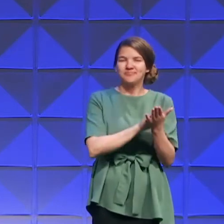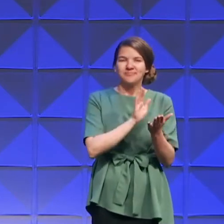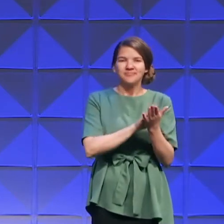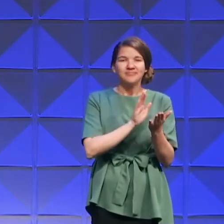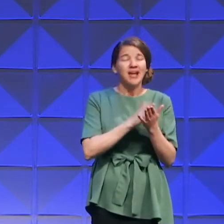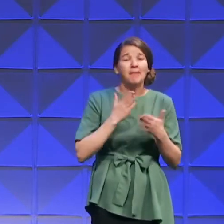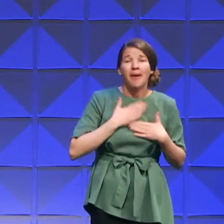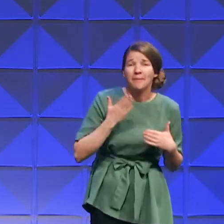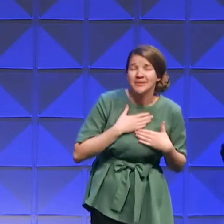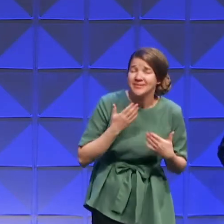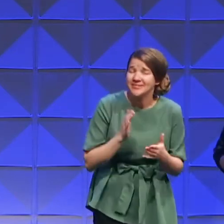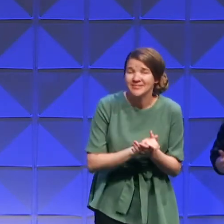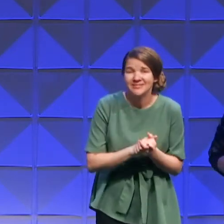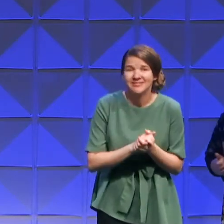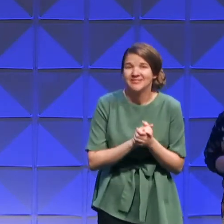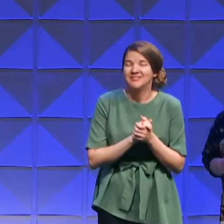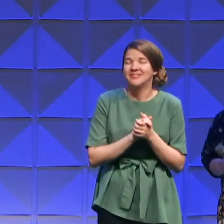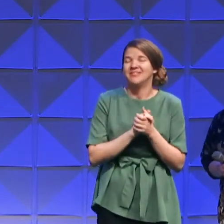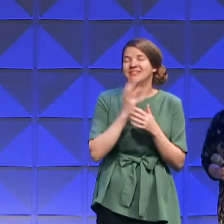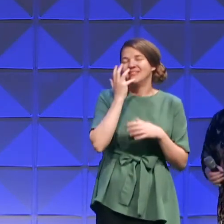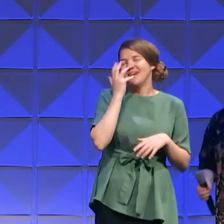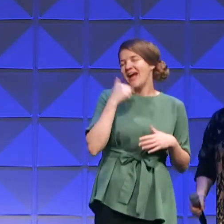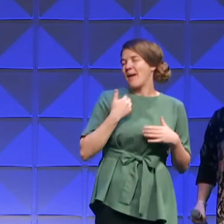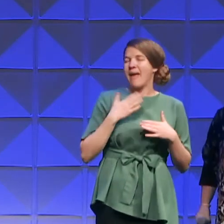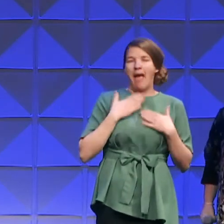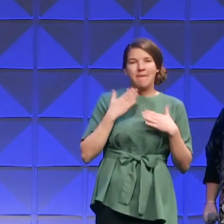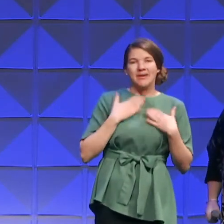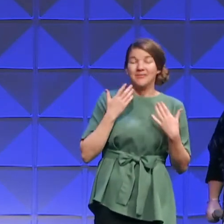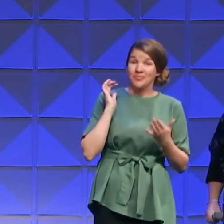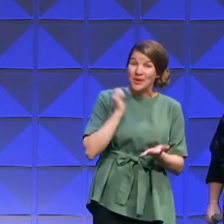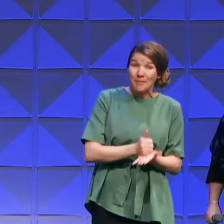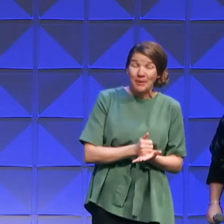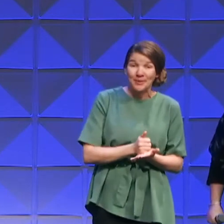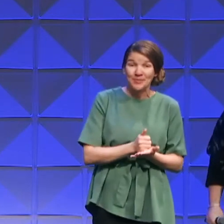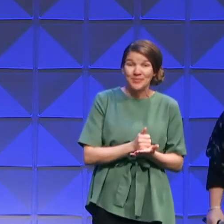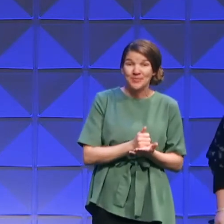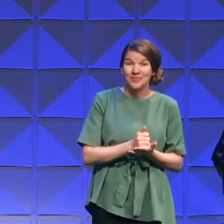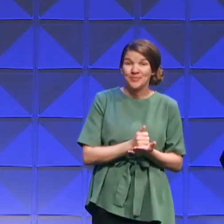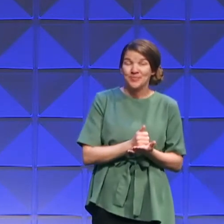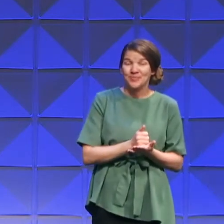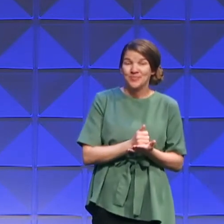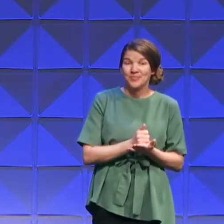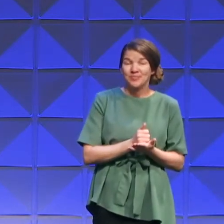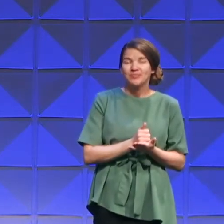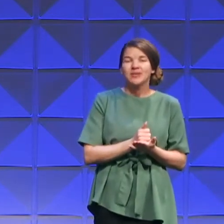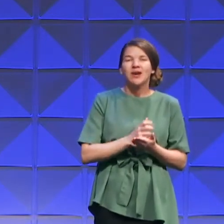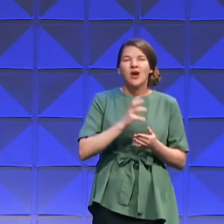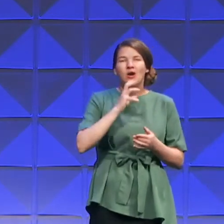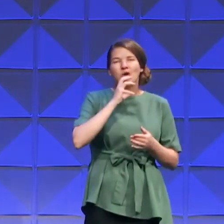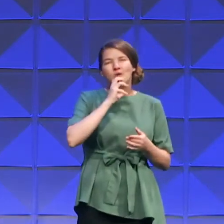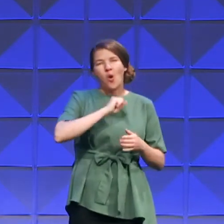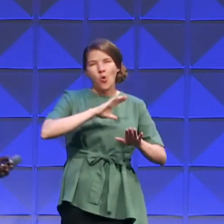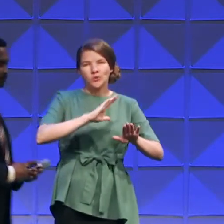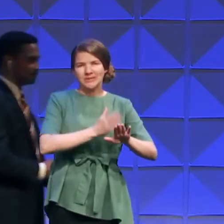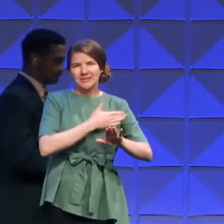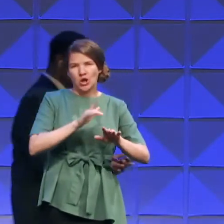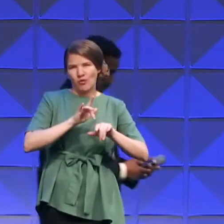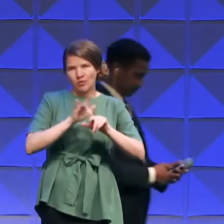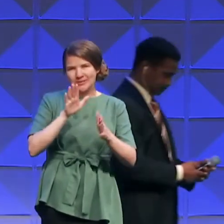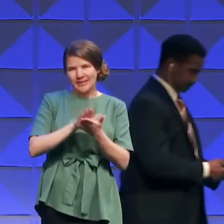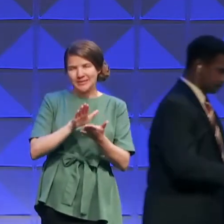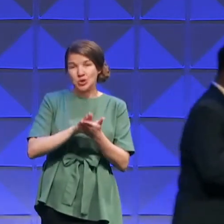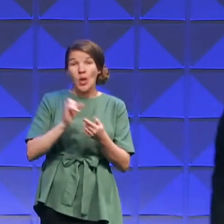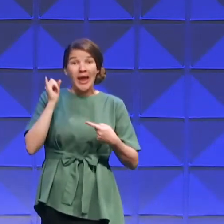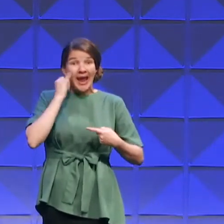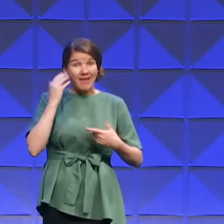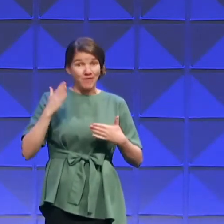I'm happy. I am happy. Amen. There used to be a little song we sang at Sunday school, if you're happy and you know it,